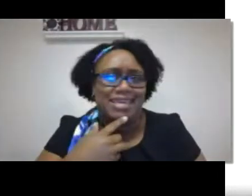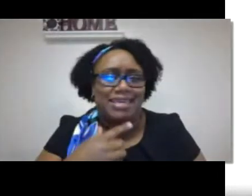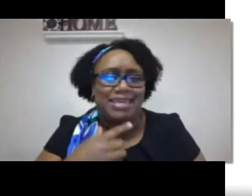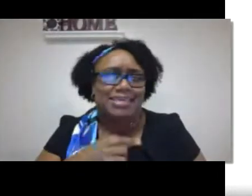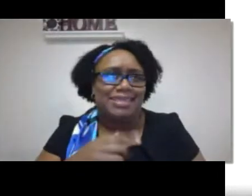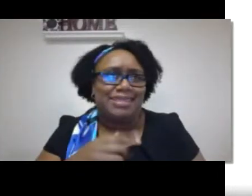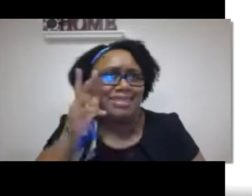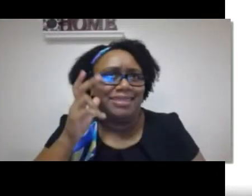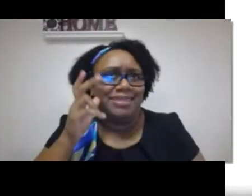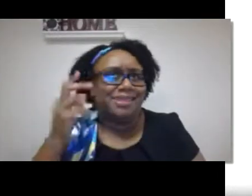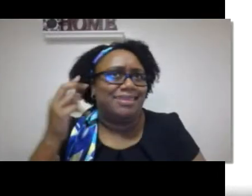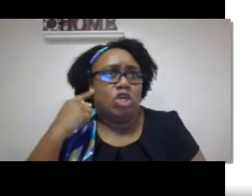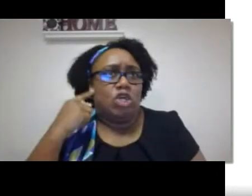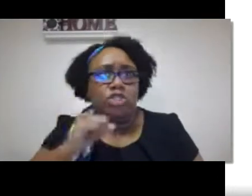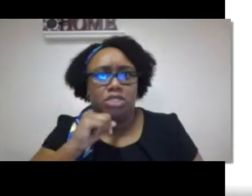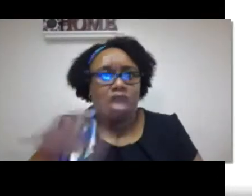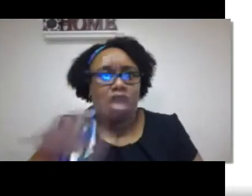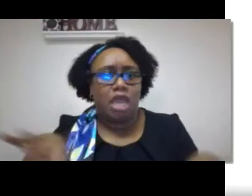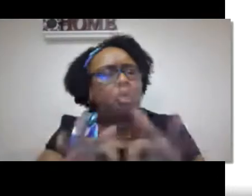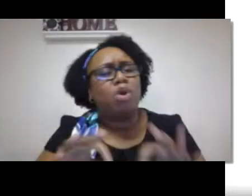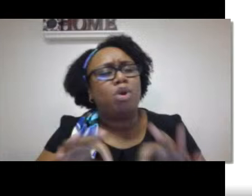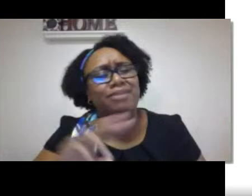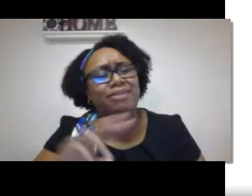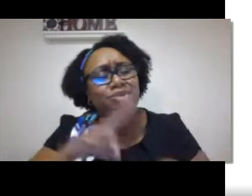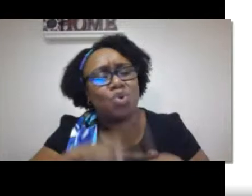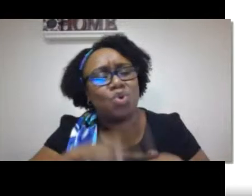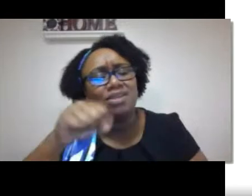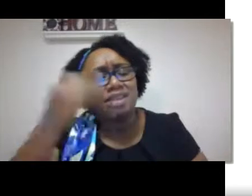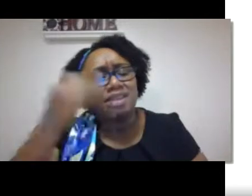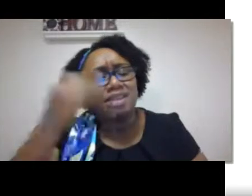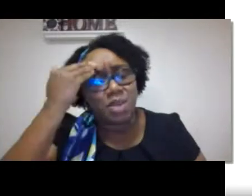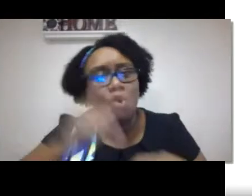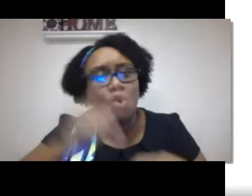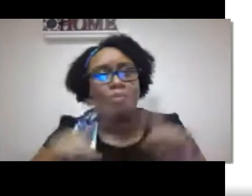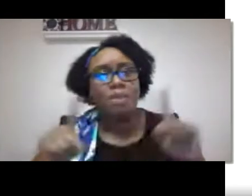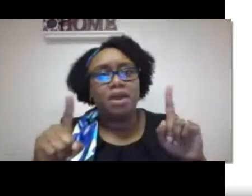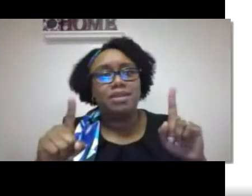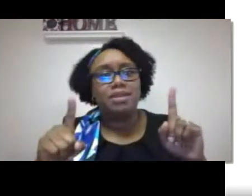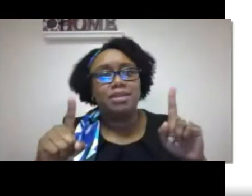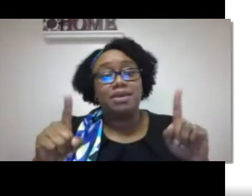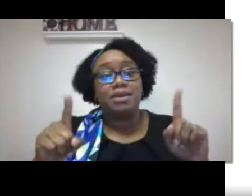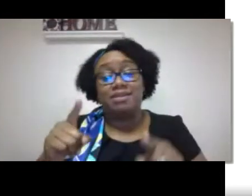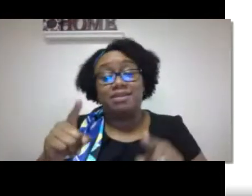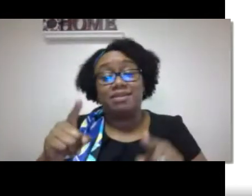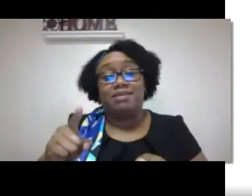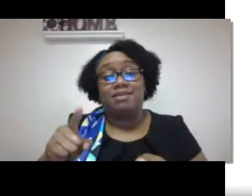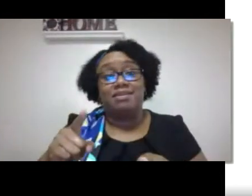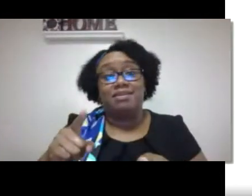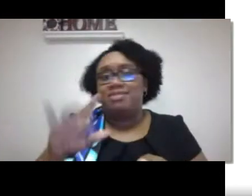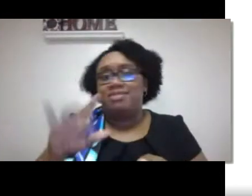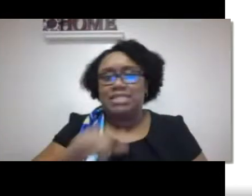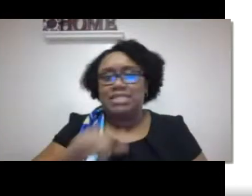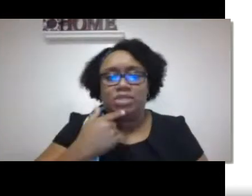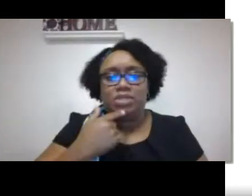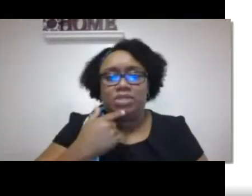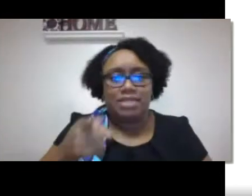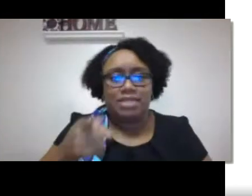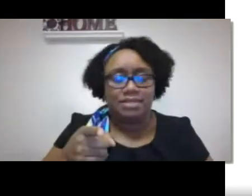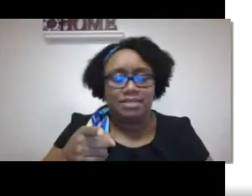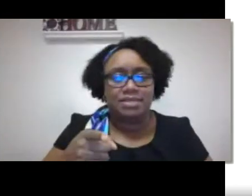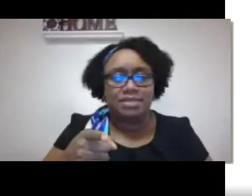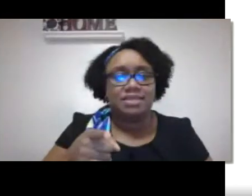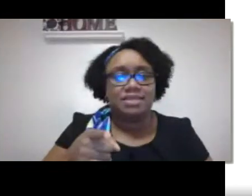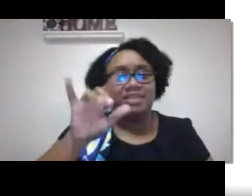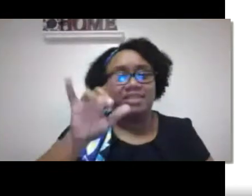system is important to pick up a spoken language. That is true. I'm not saying that hearing sound